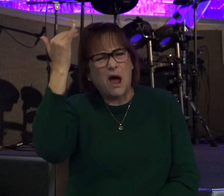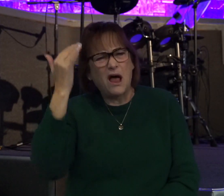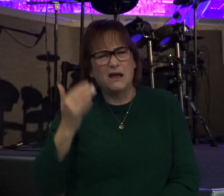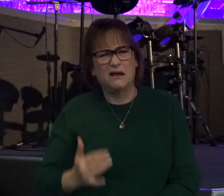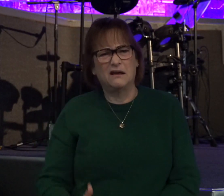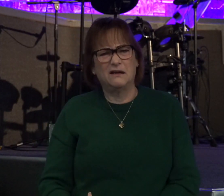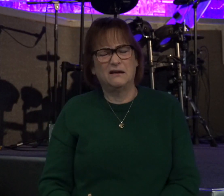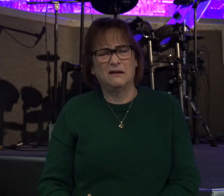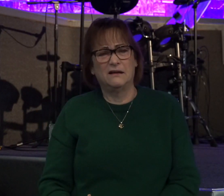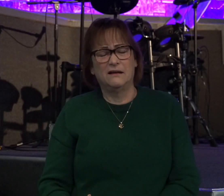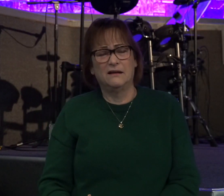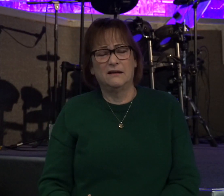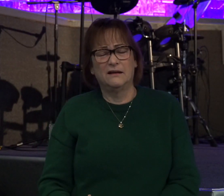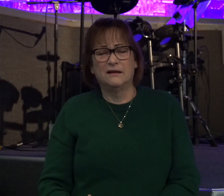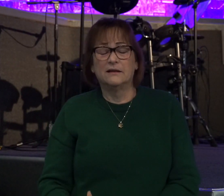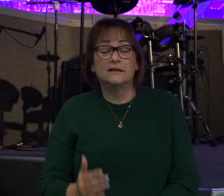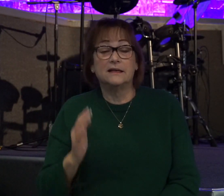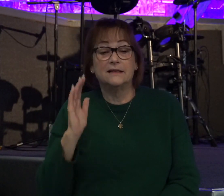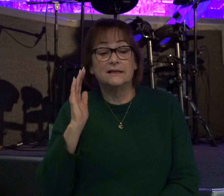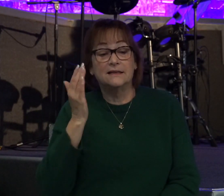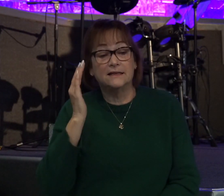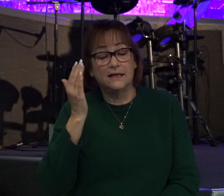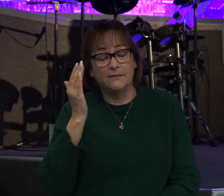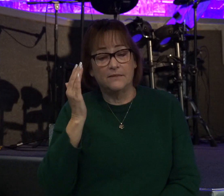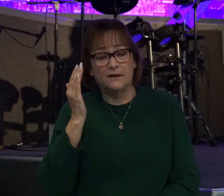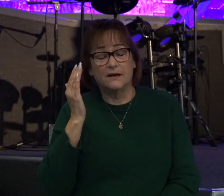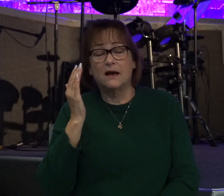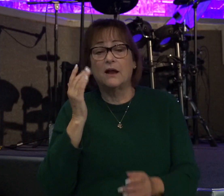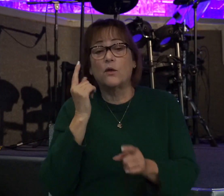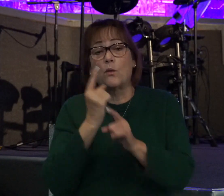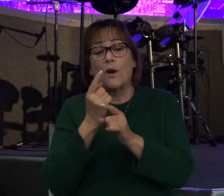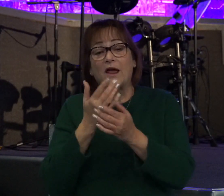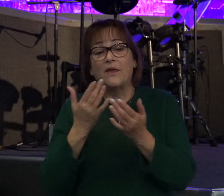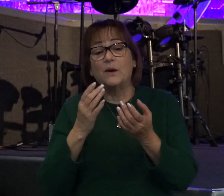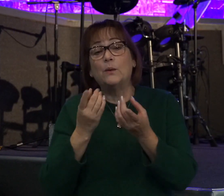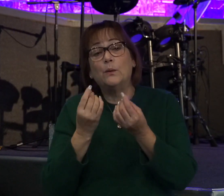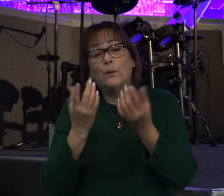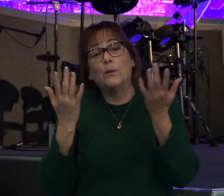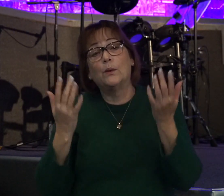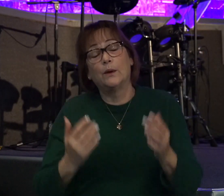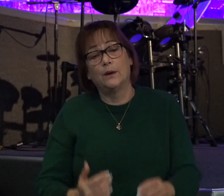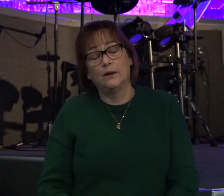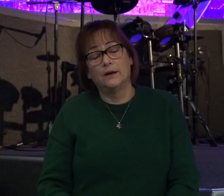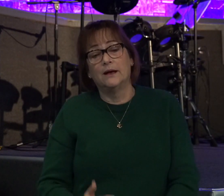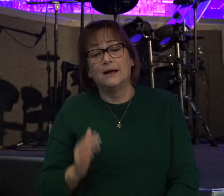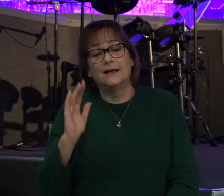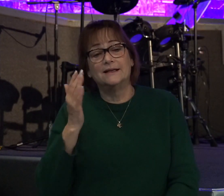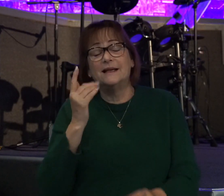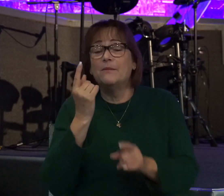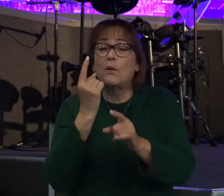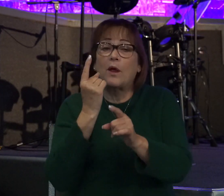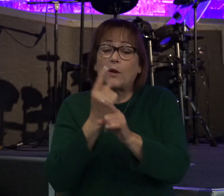Because this seemed like the right thing to do, didn't it? It seemed like the right thing to do in that moment.